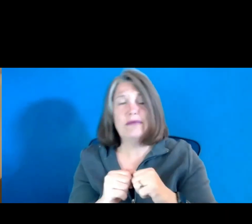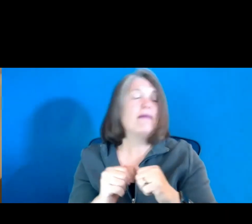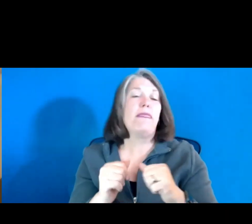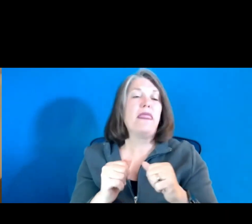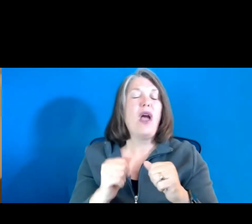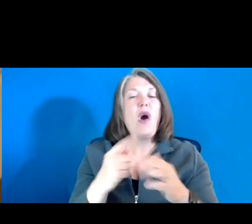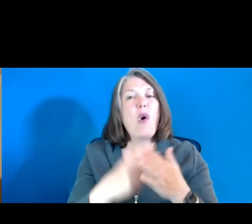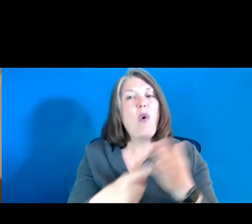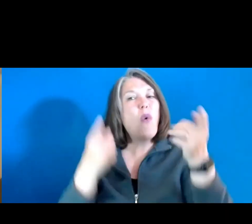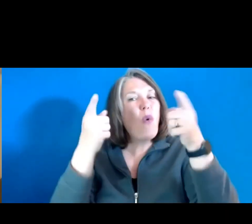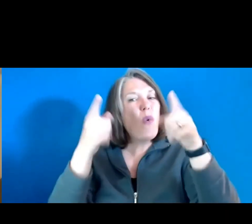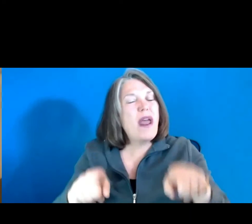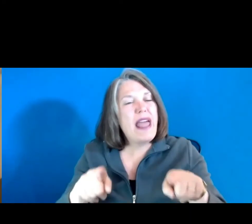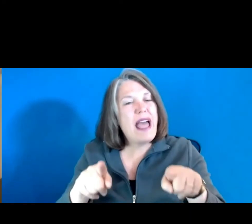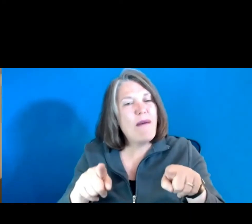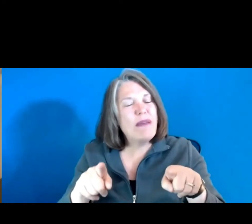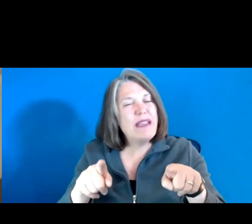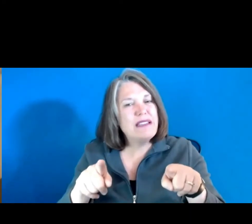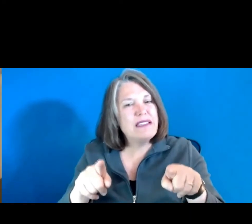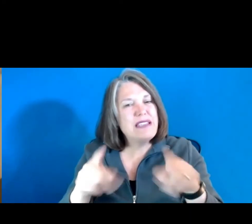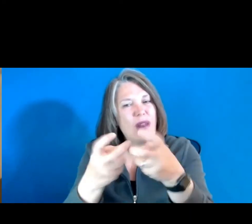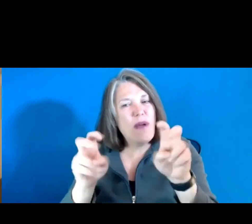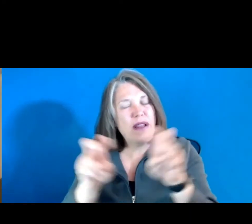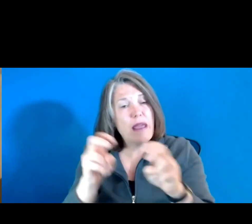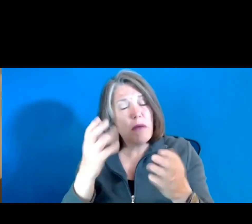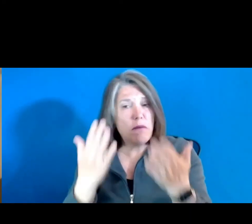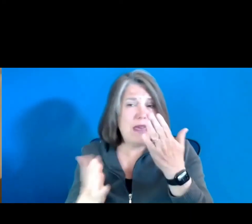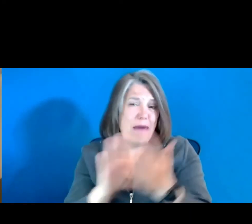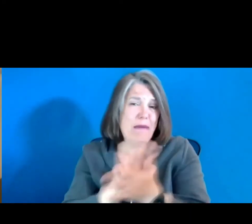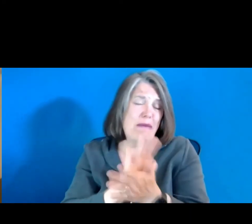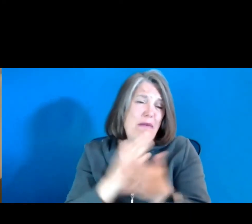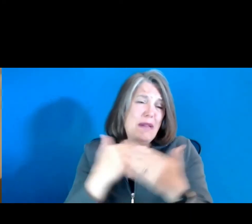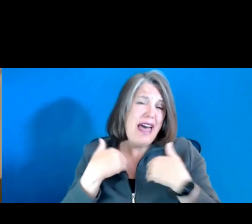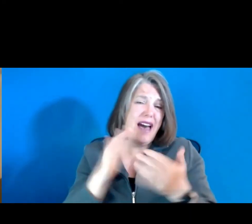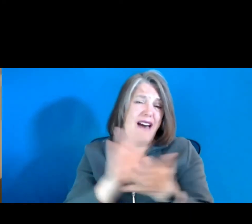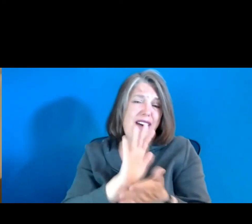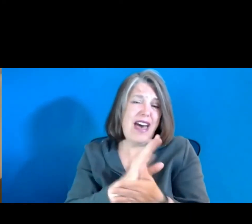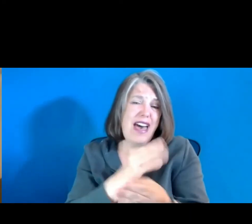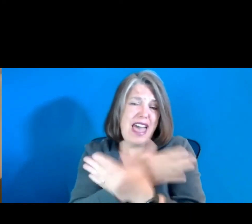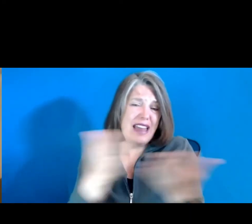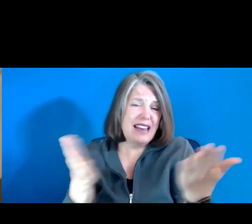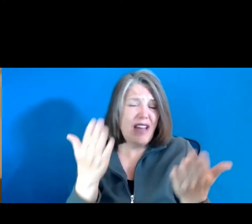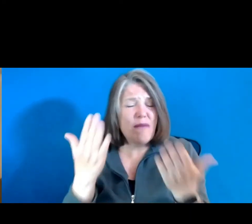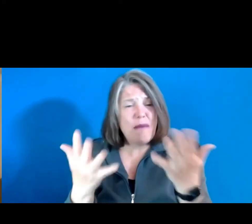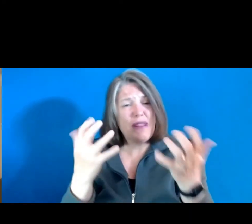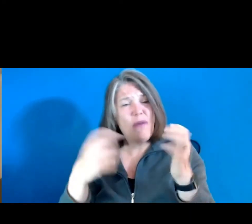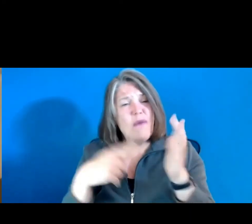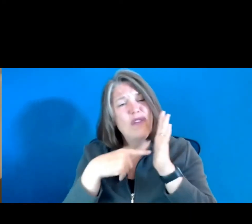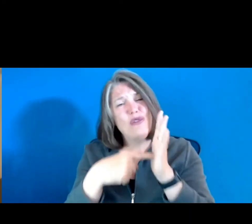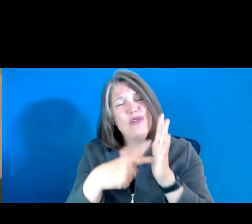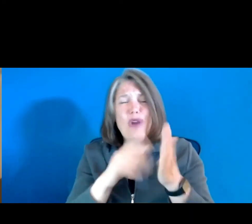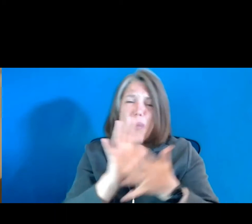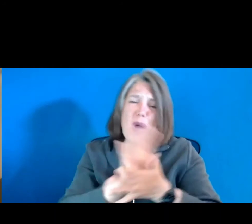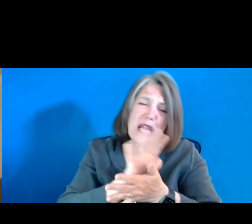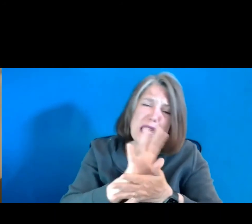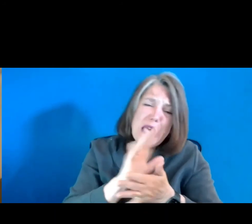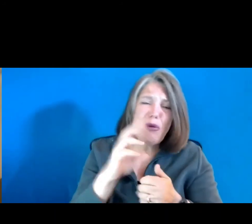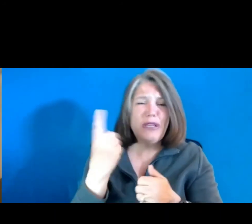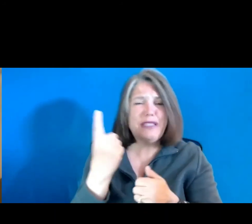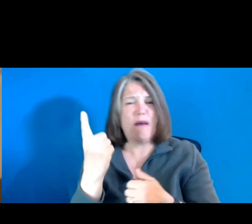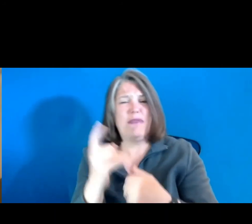happens at a round table is people might have had a handout, or they might want to show, you know, maybe they want to show a little clip of something,